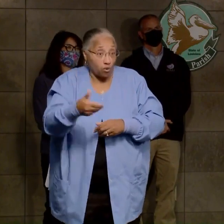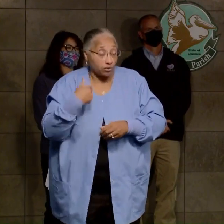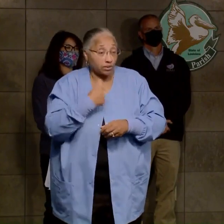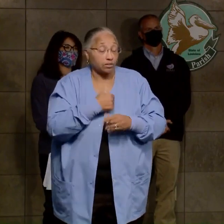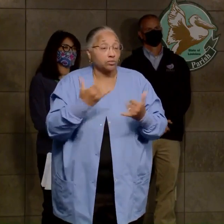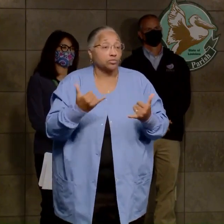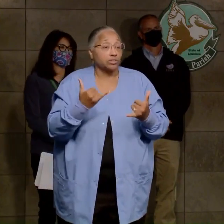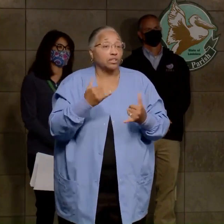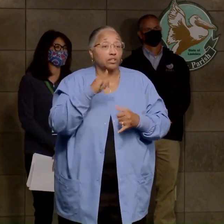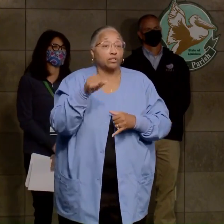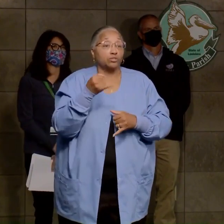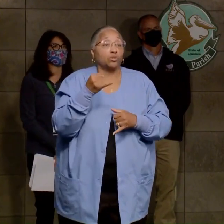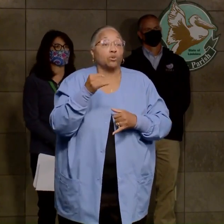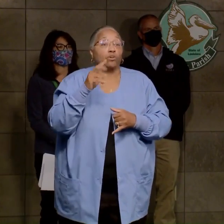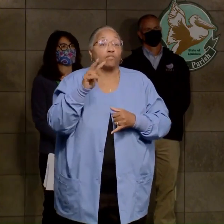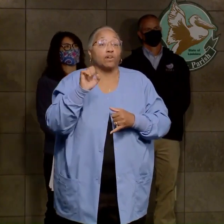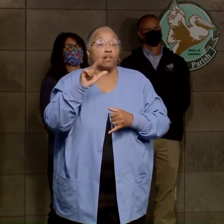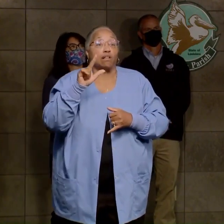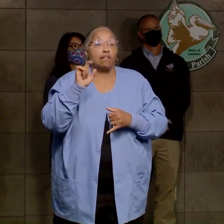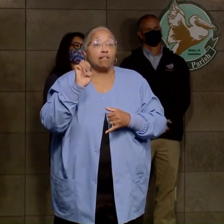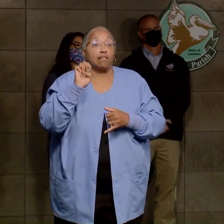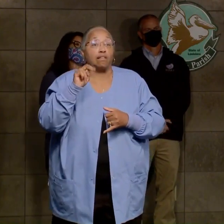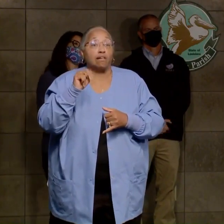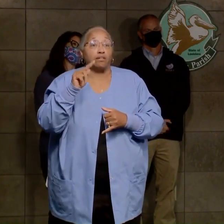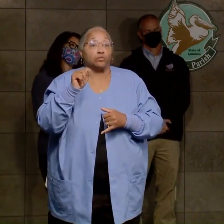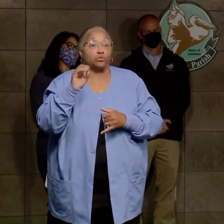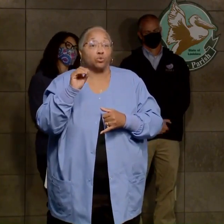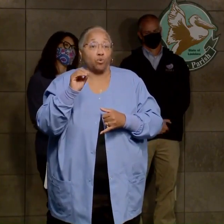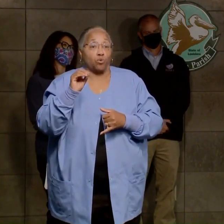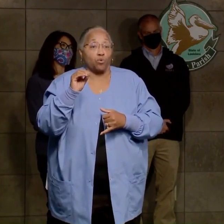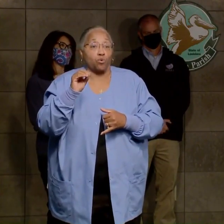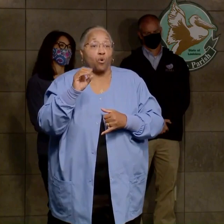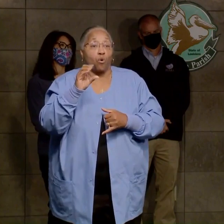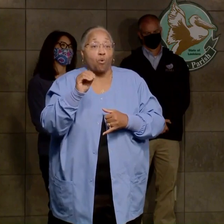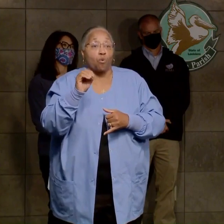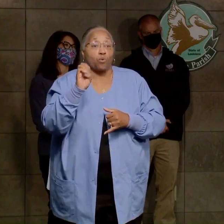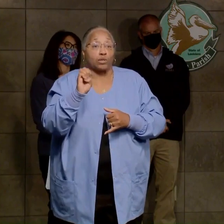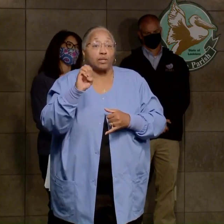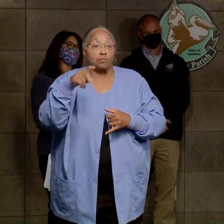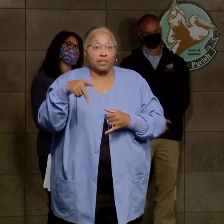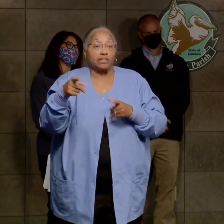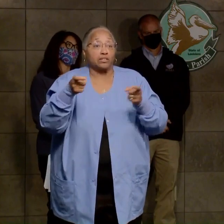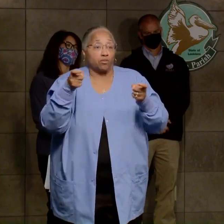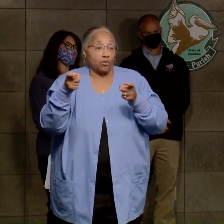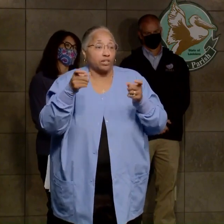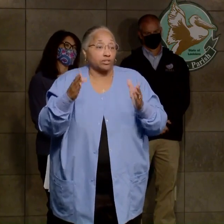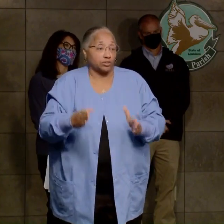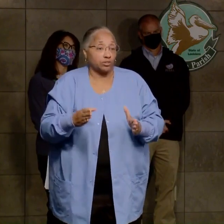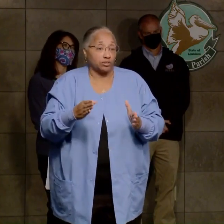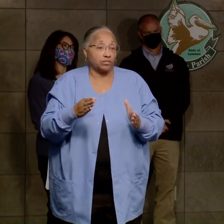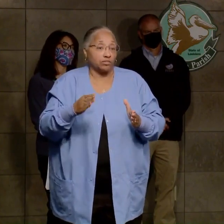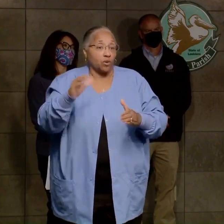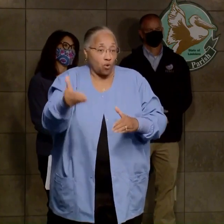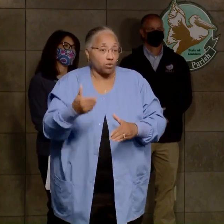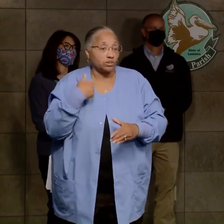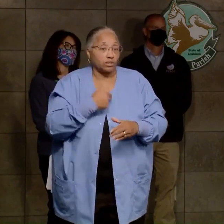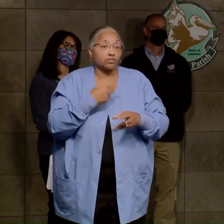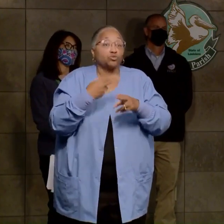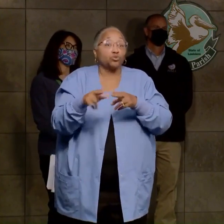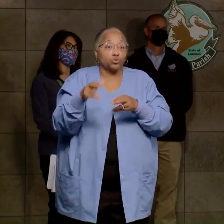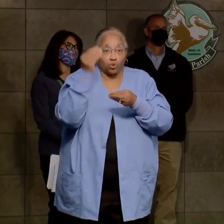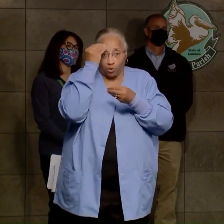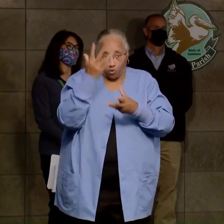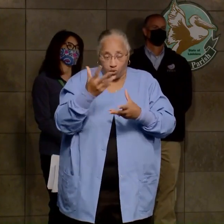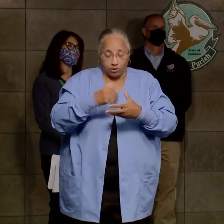Valenta, parish, Jeff Parrish, OEP director, for again hosting us on short notice today. We do appreciate that.